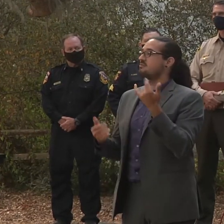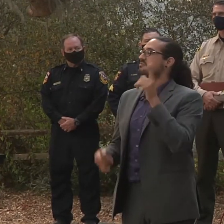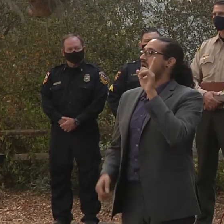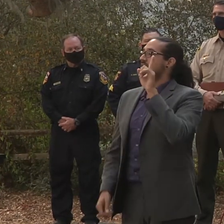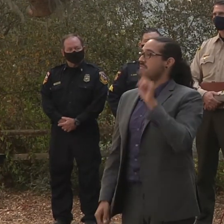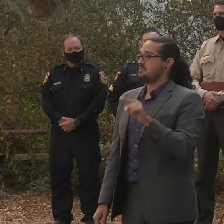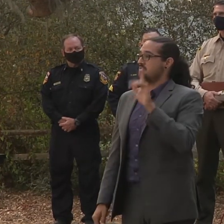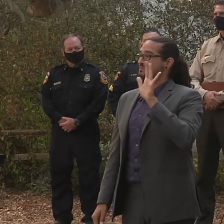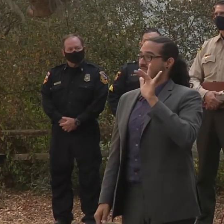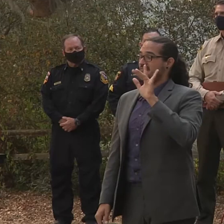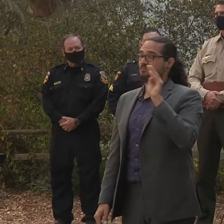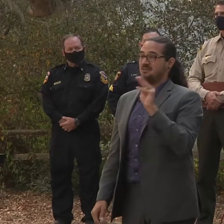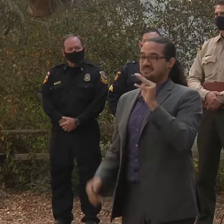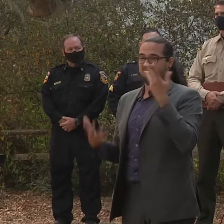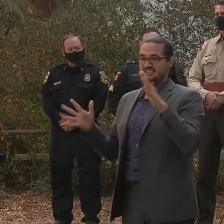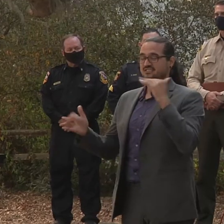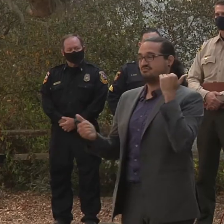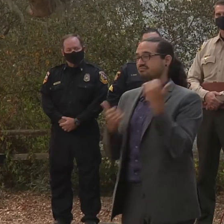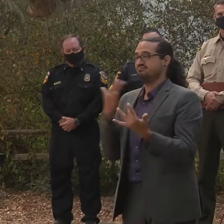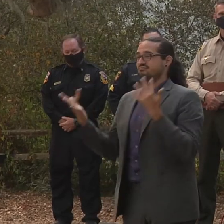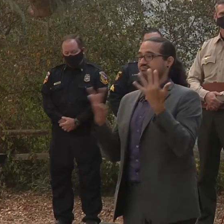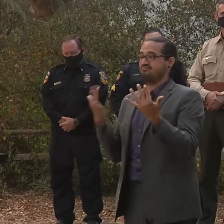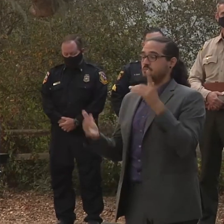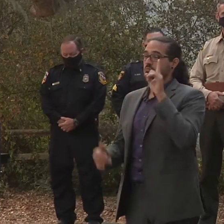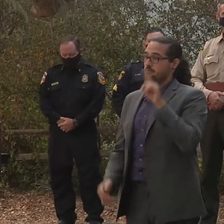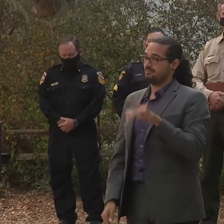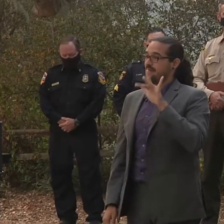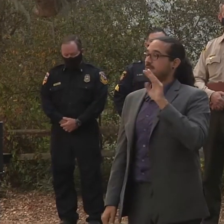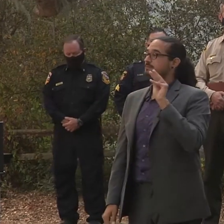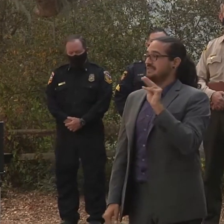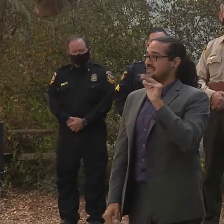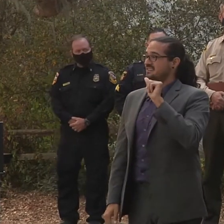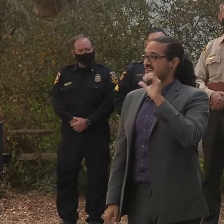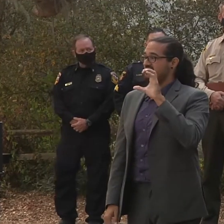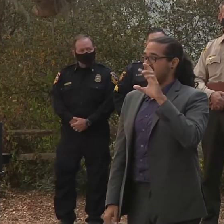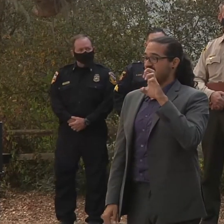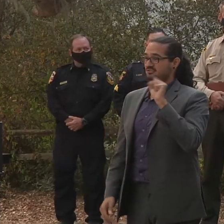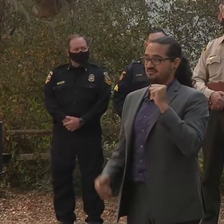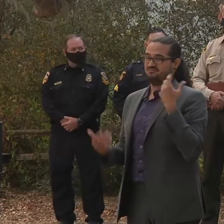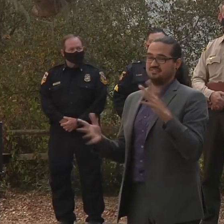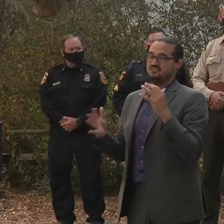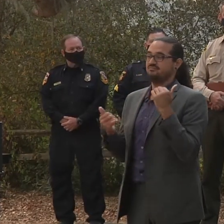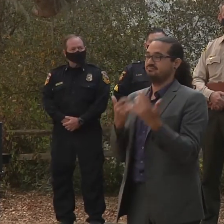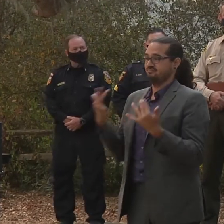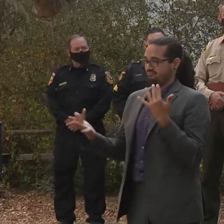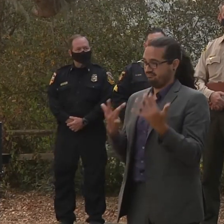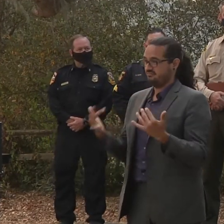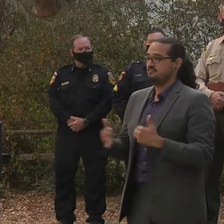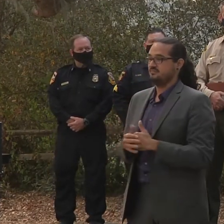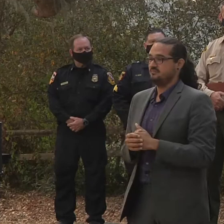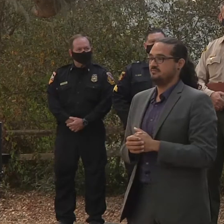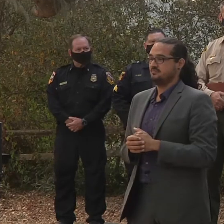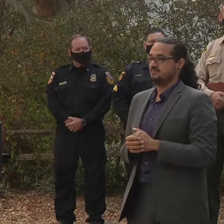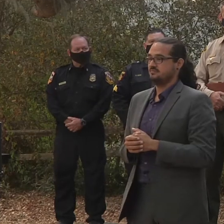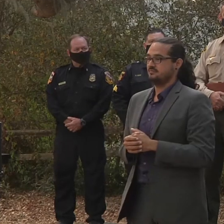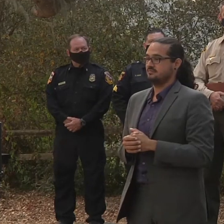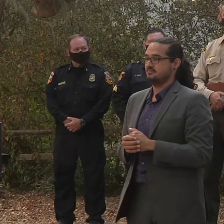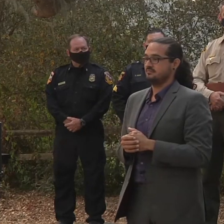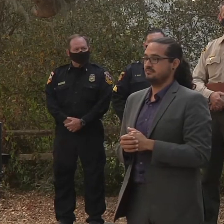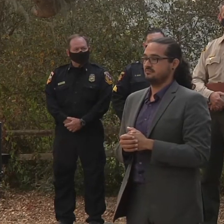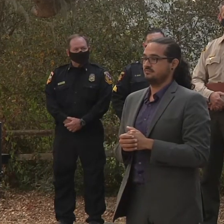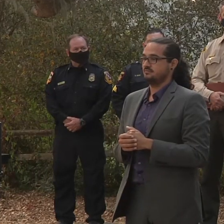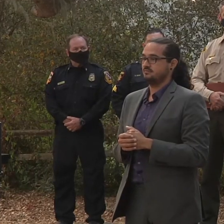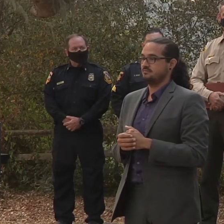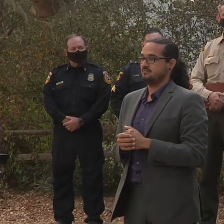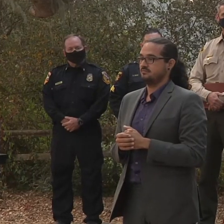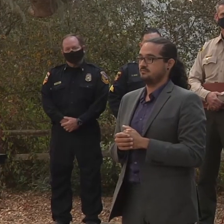just over 10 days. To give you a sense of point of reference, that's larger than the state of Delaware that we've seen consumed in the state of California